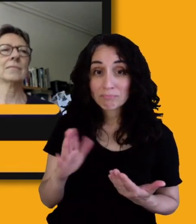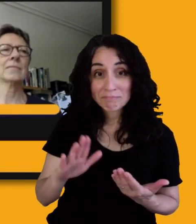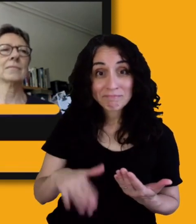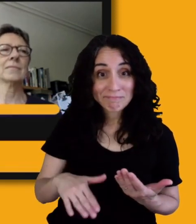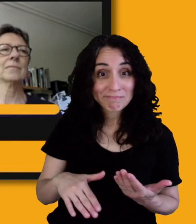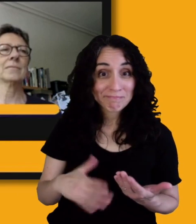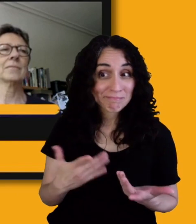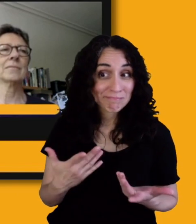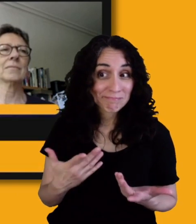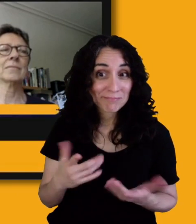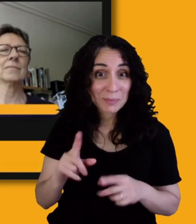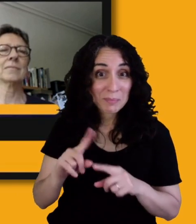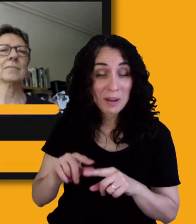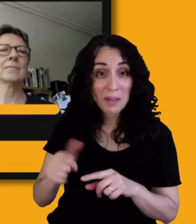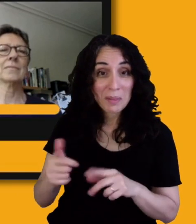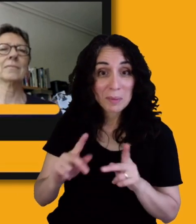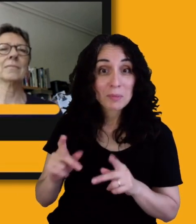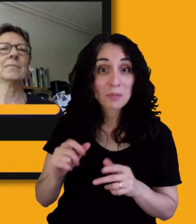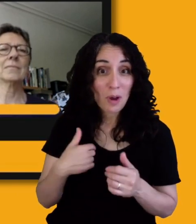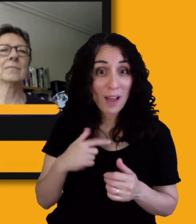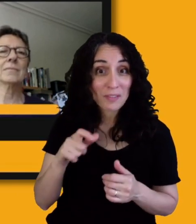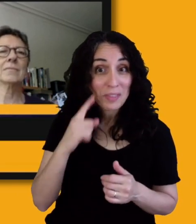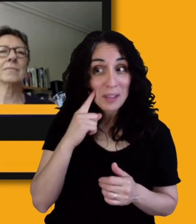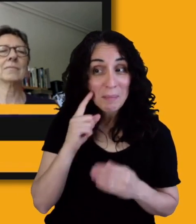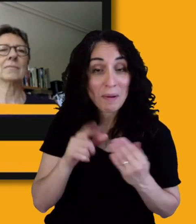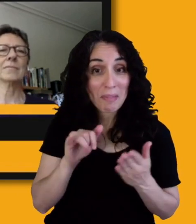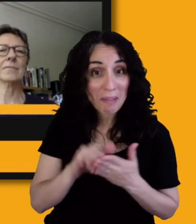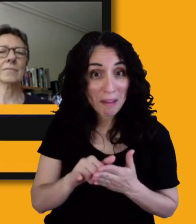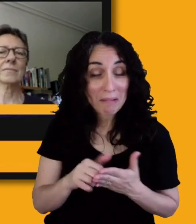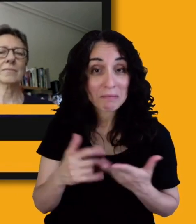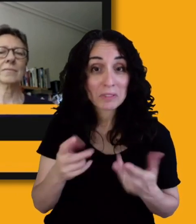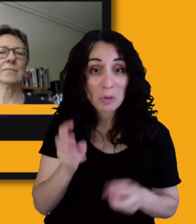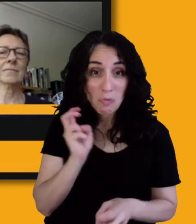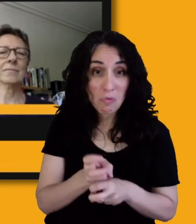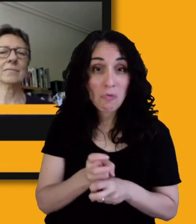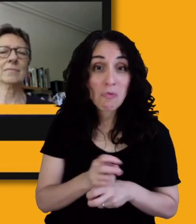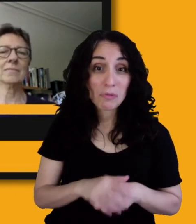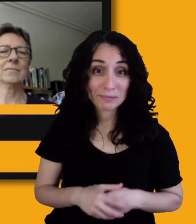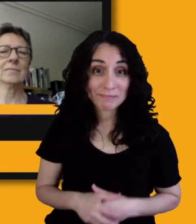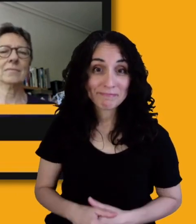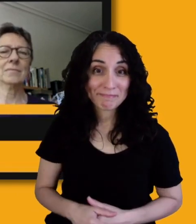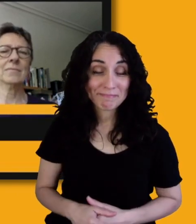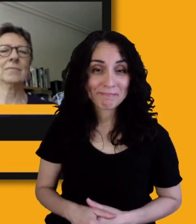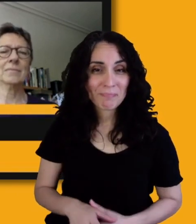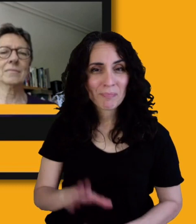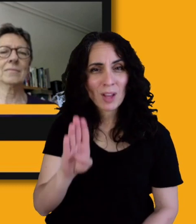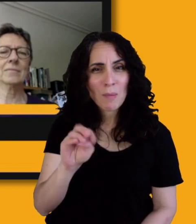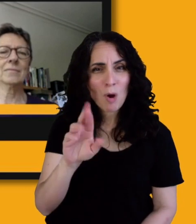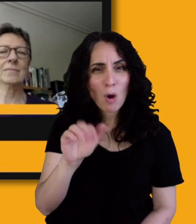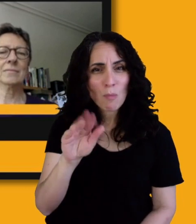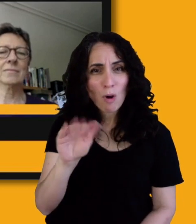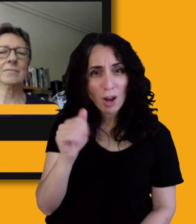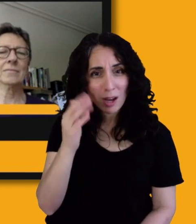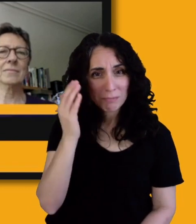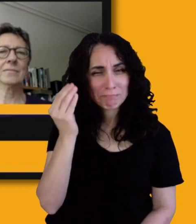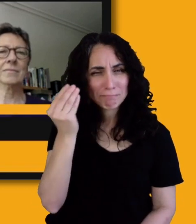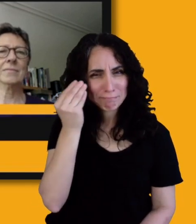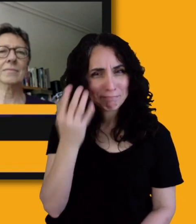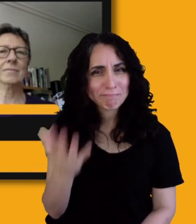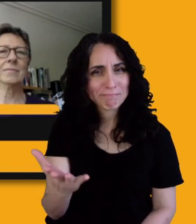independently. And those are things that I had to think about. And it was extremely hard. And Barbara, you know this, I told you it was